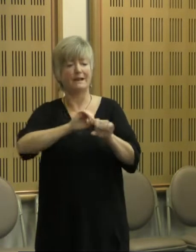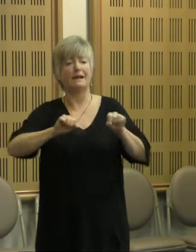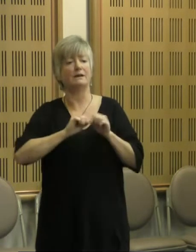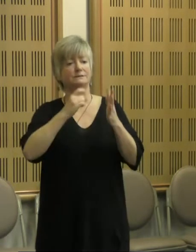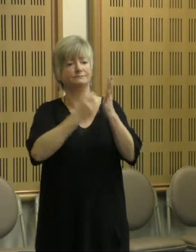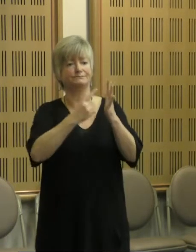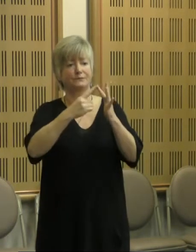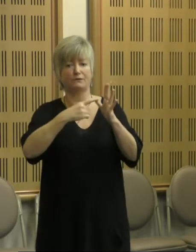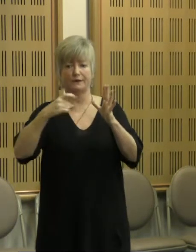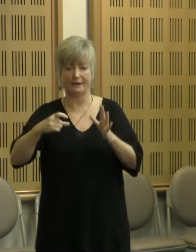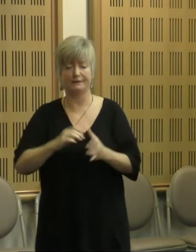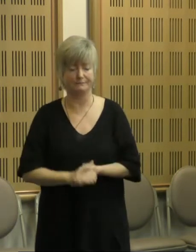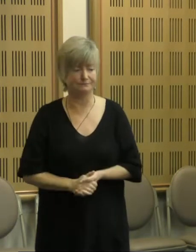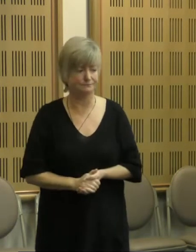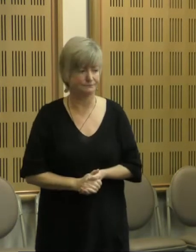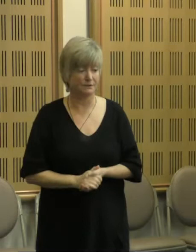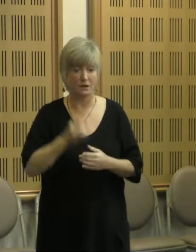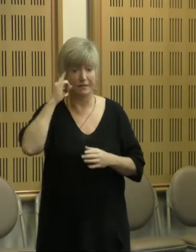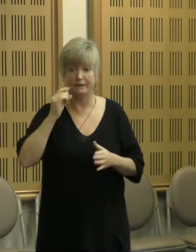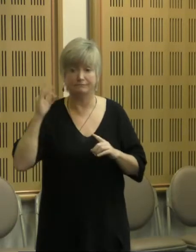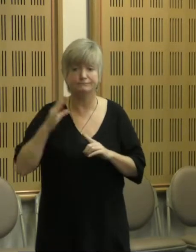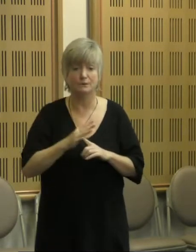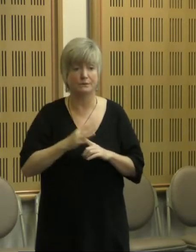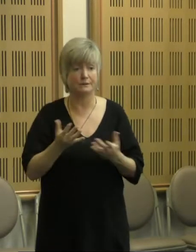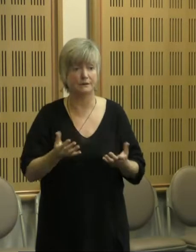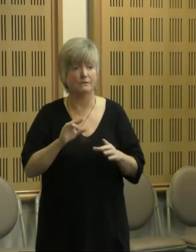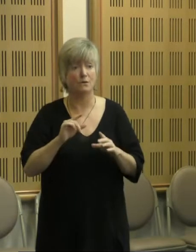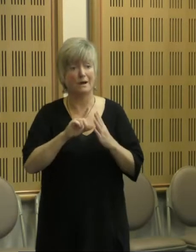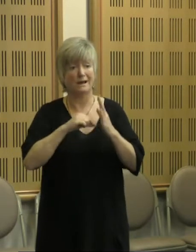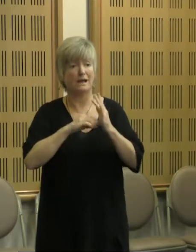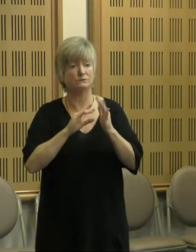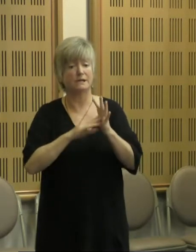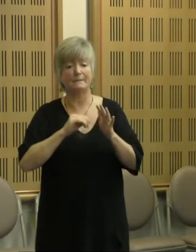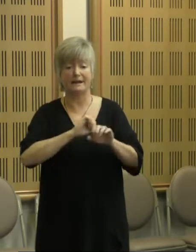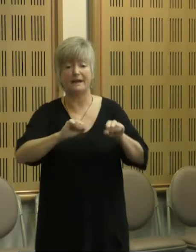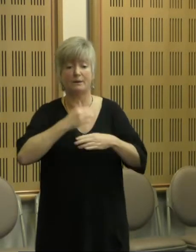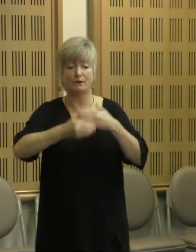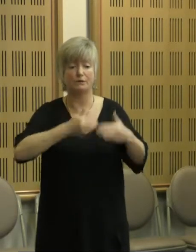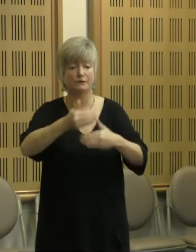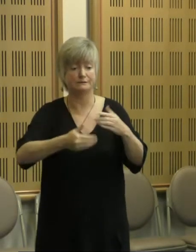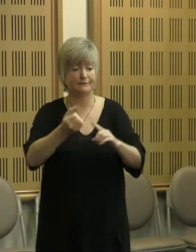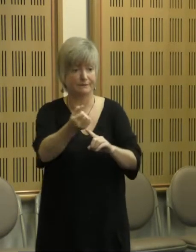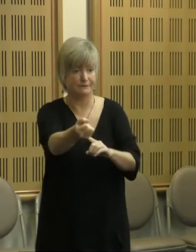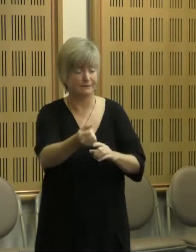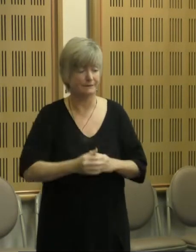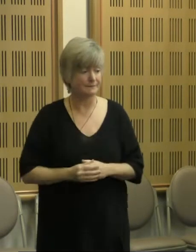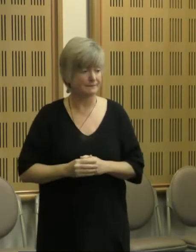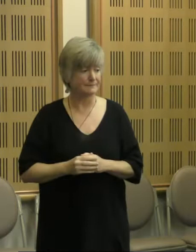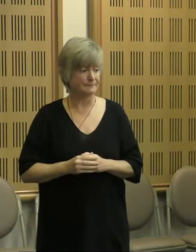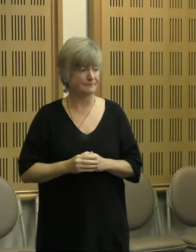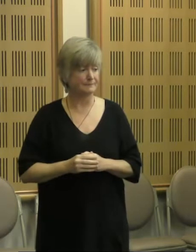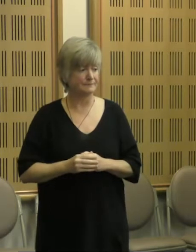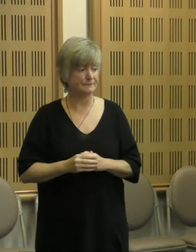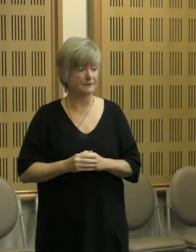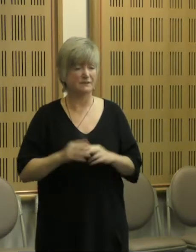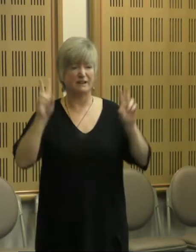And this, I believe, was really important for the outcomes and progress we have made. Because phrases like building